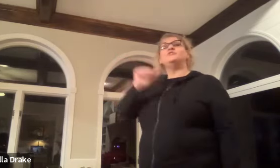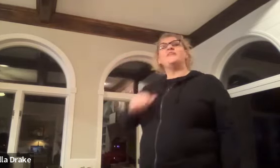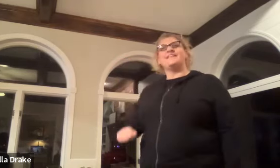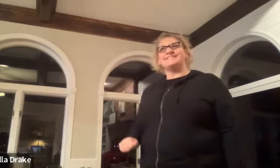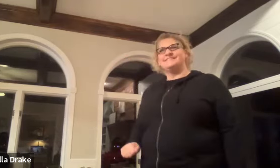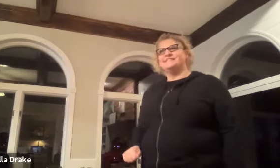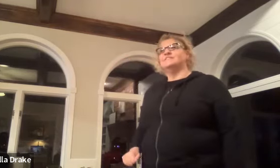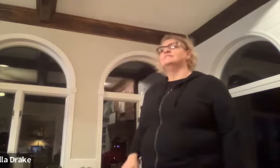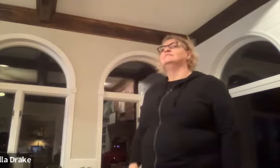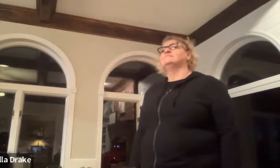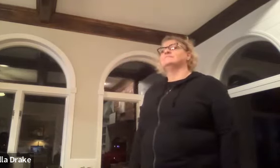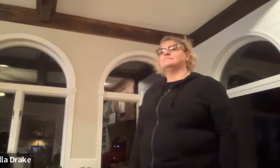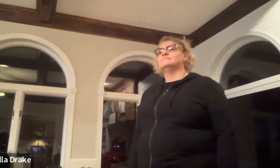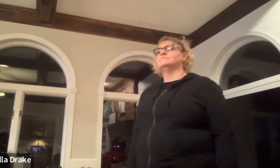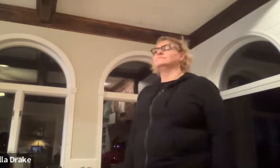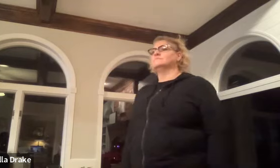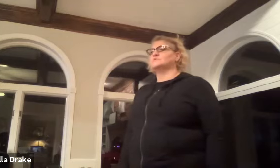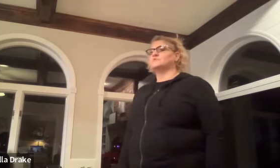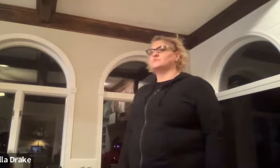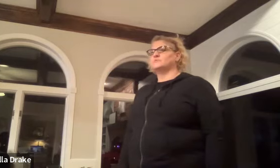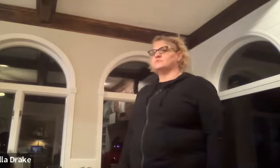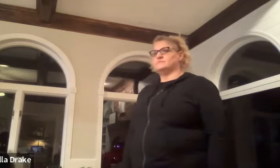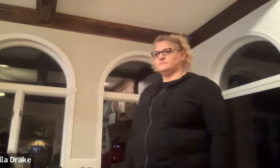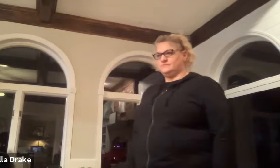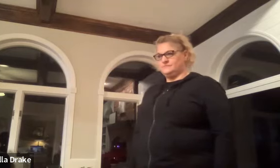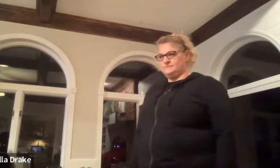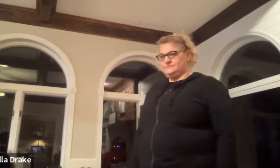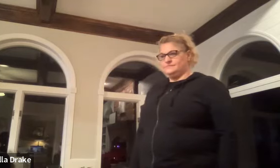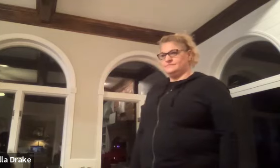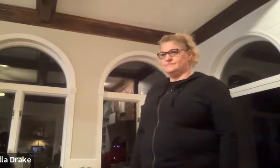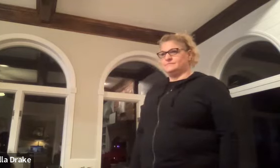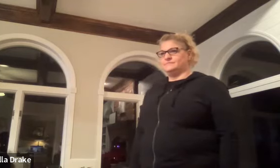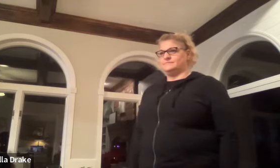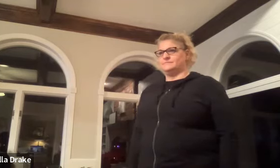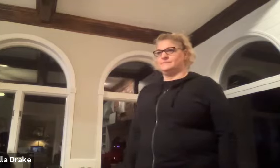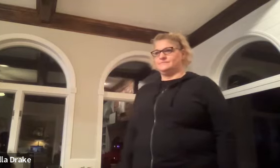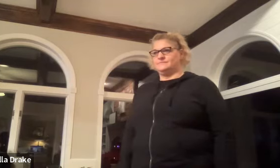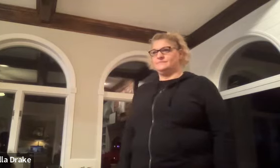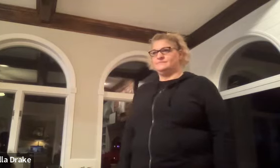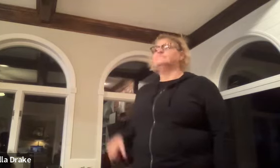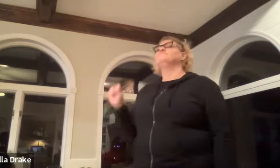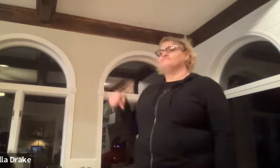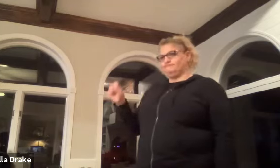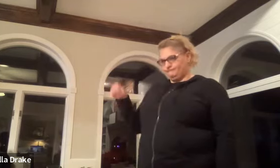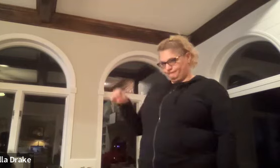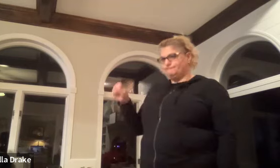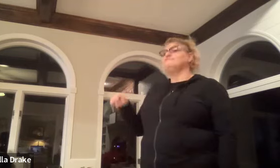to do that you go to school you would say you would say